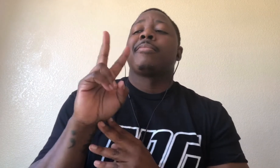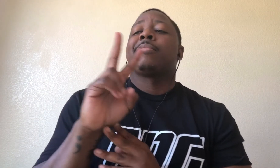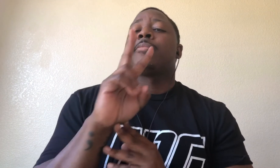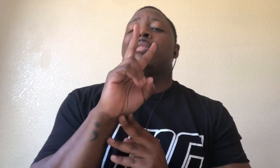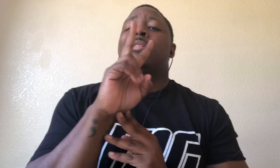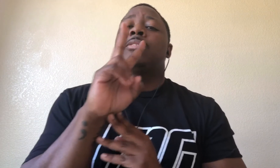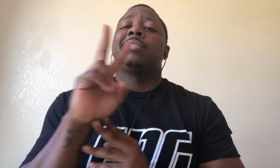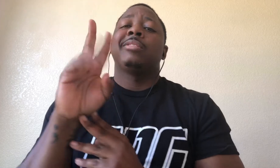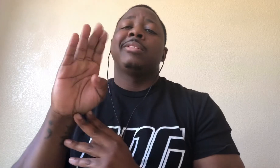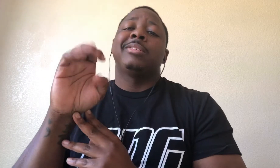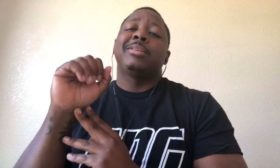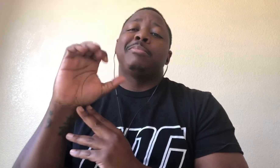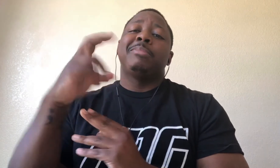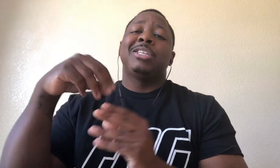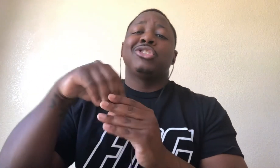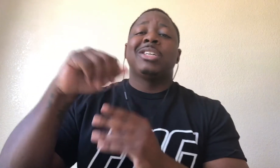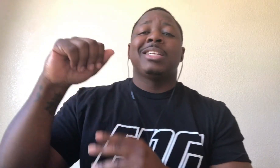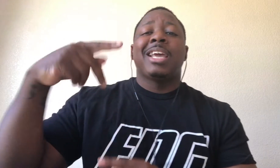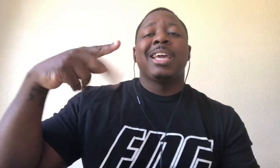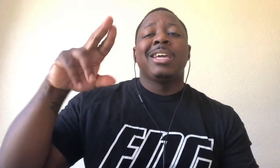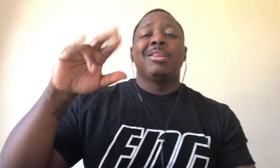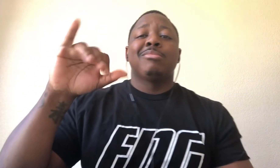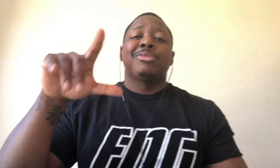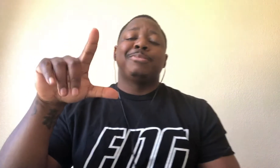Long walks on the beach in April